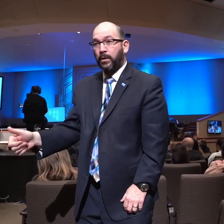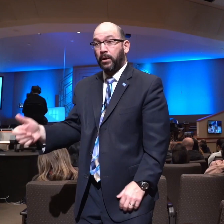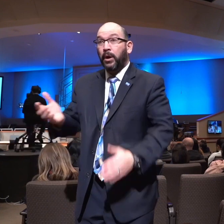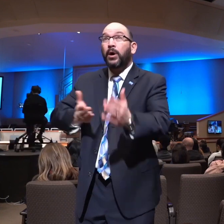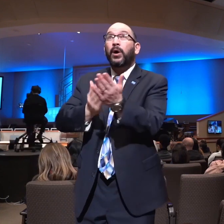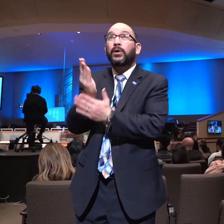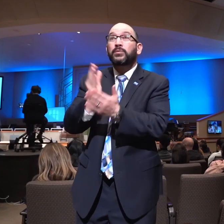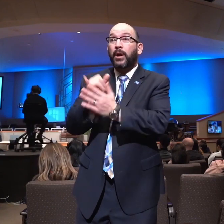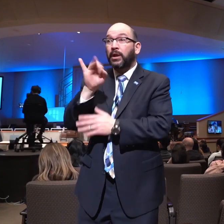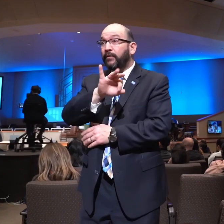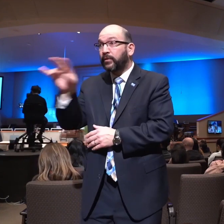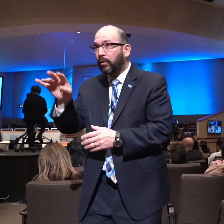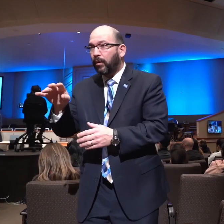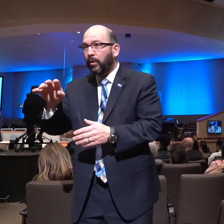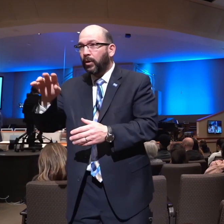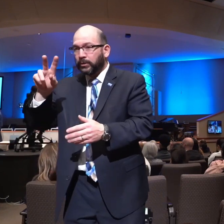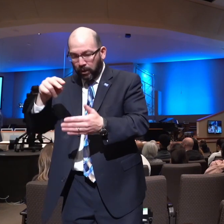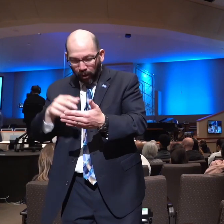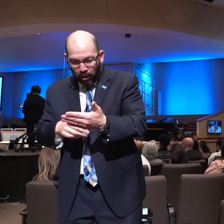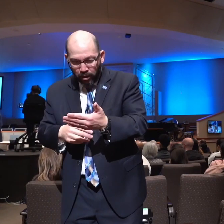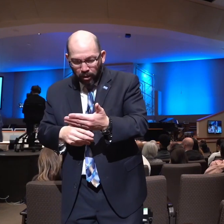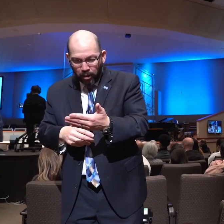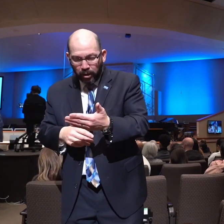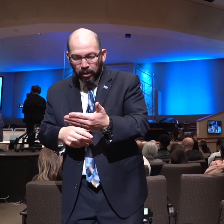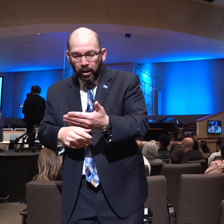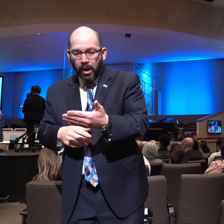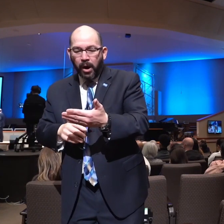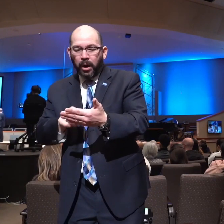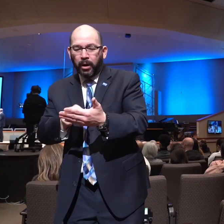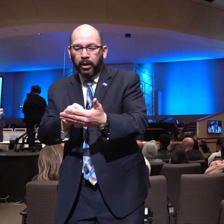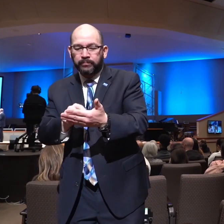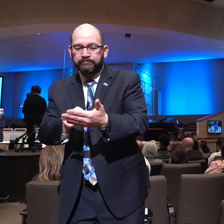prayer times at some time and look at your list and bring these petitions before the Lord.